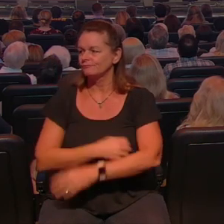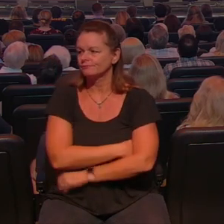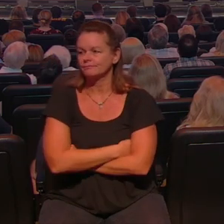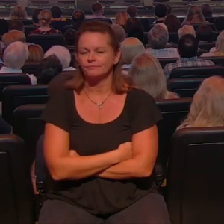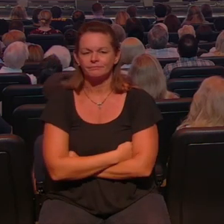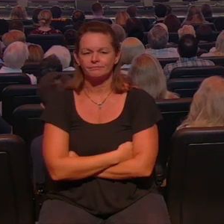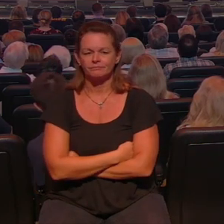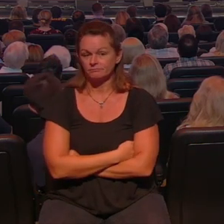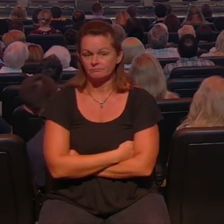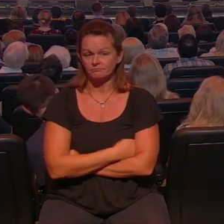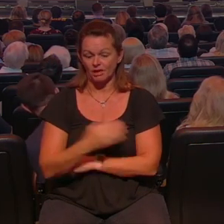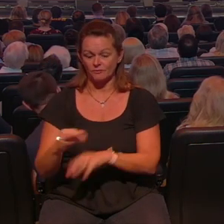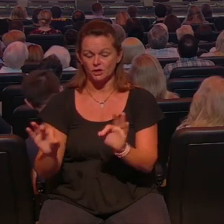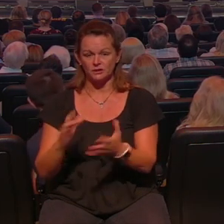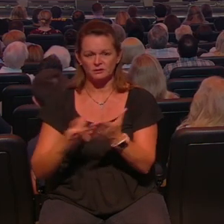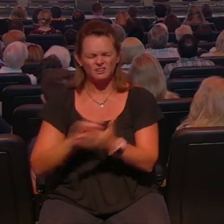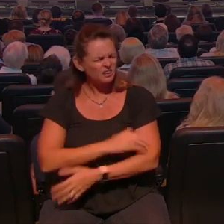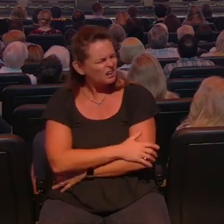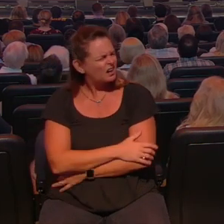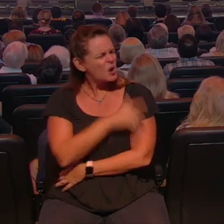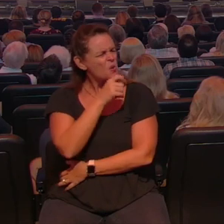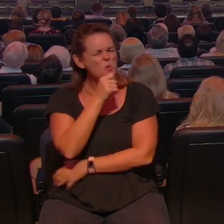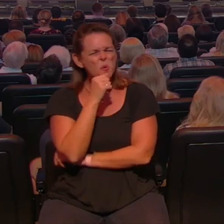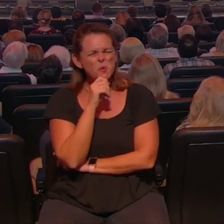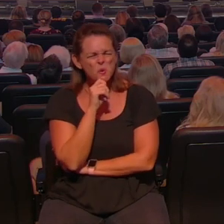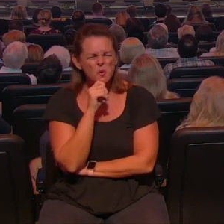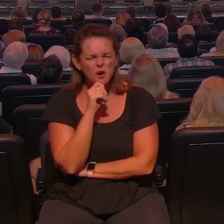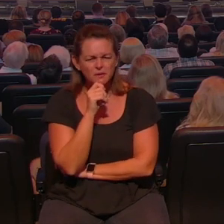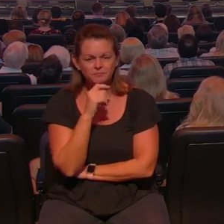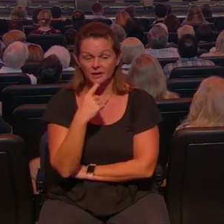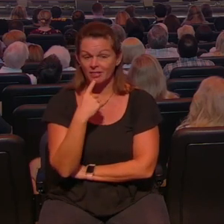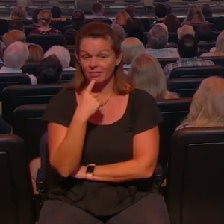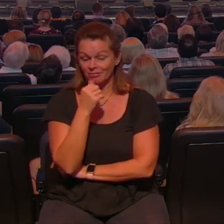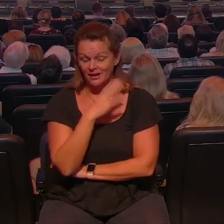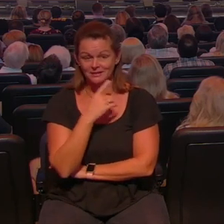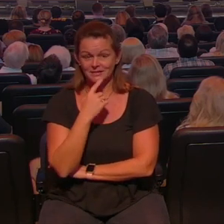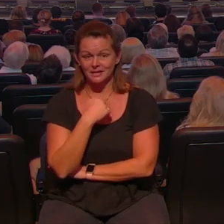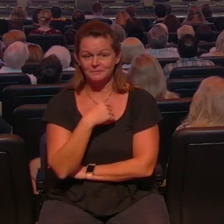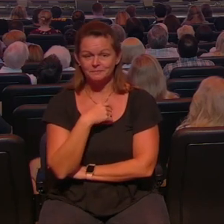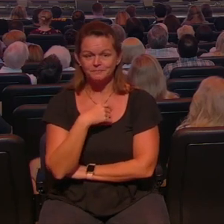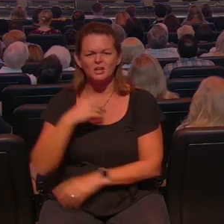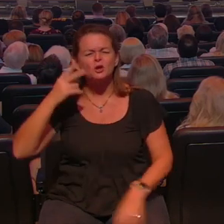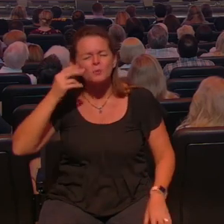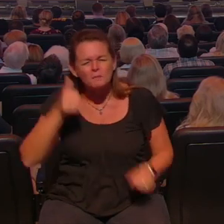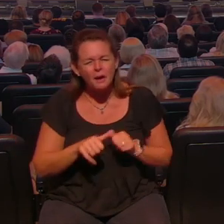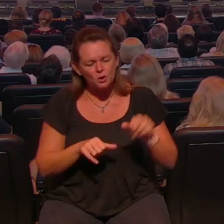already been paid for and she said well who paid for them and the lady at the bookstore said did you happen to see when you were talking to the receptionist